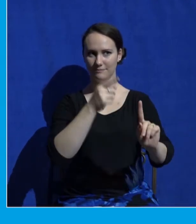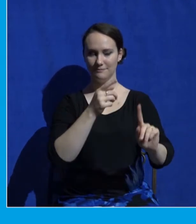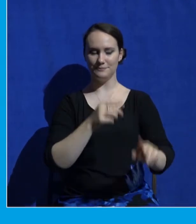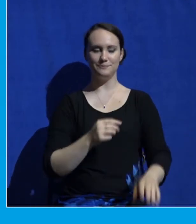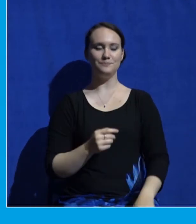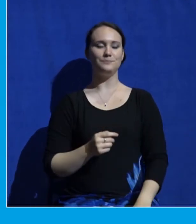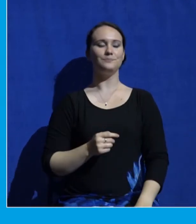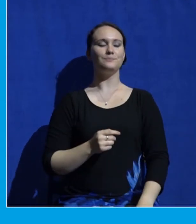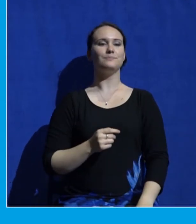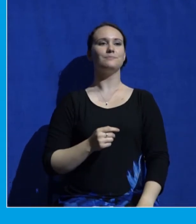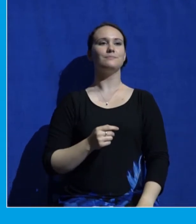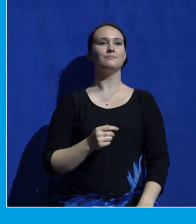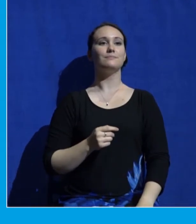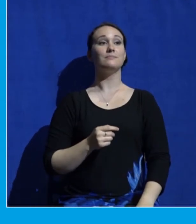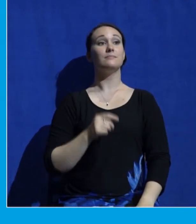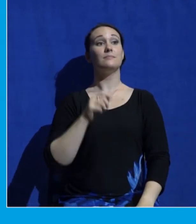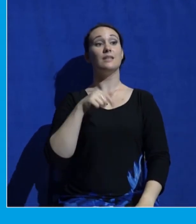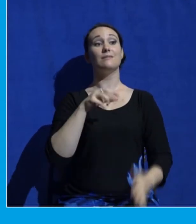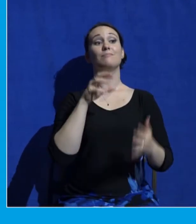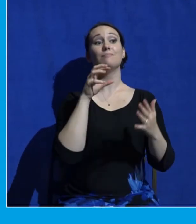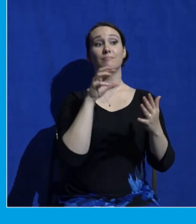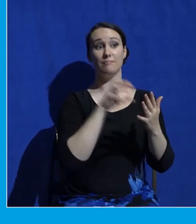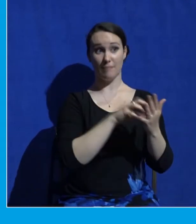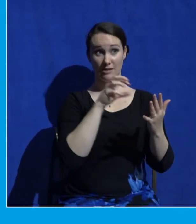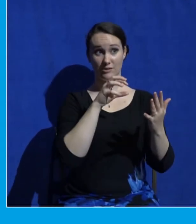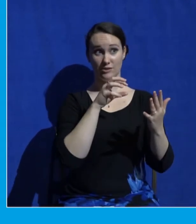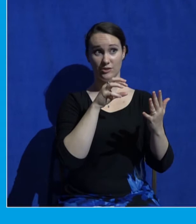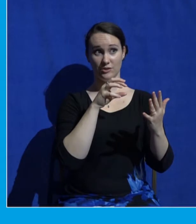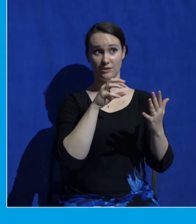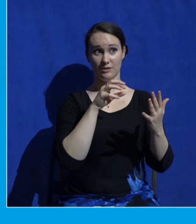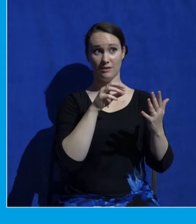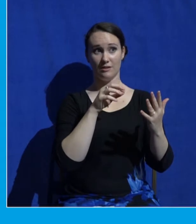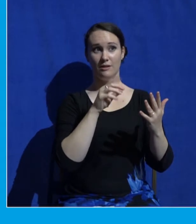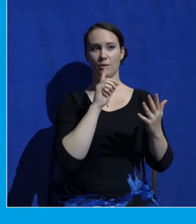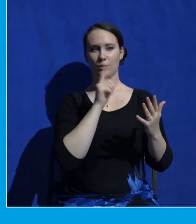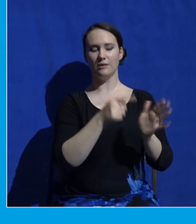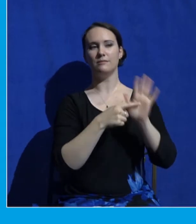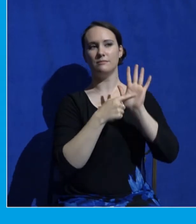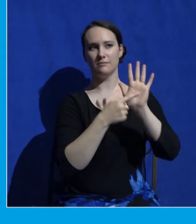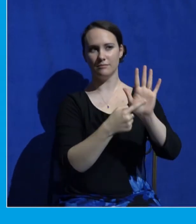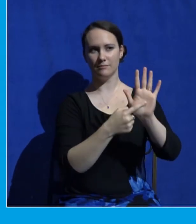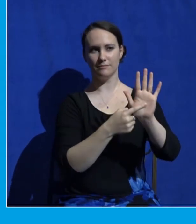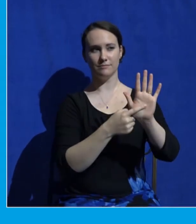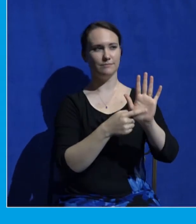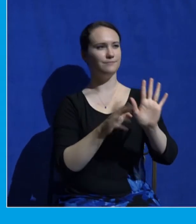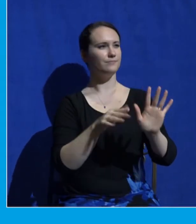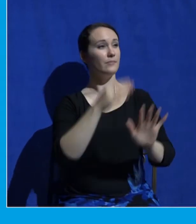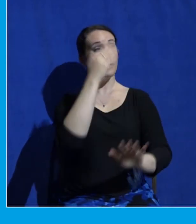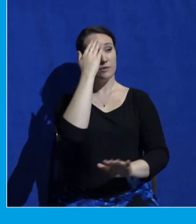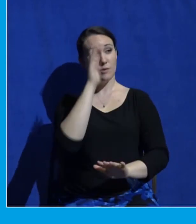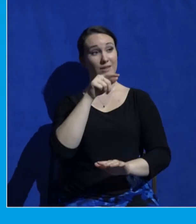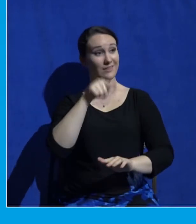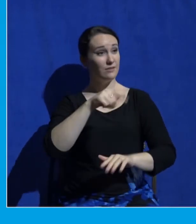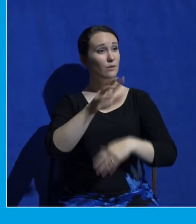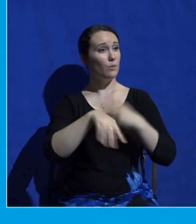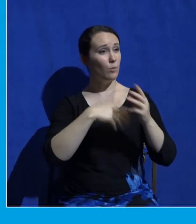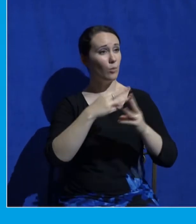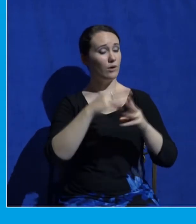this passage is shouting, there's another world beyond this world. Right? This world and all we see around